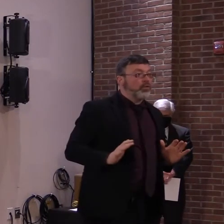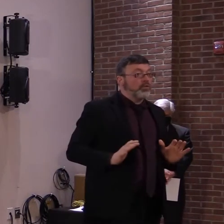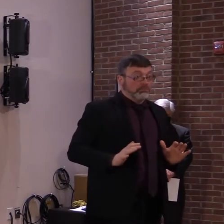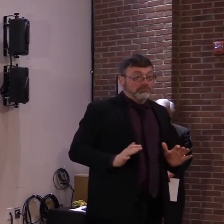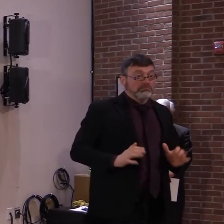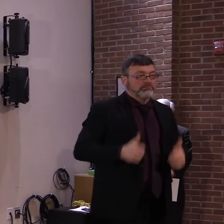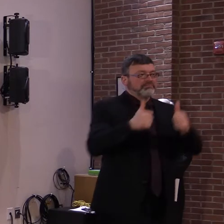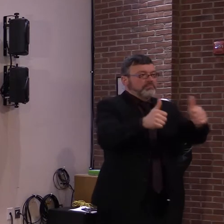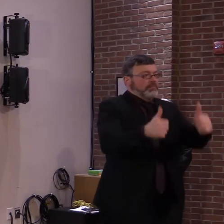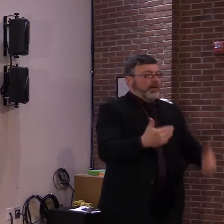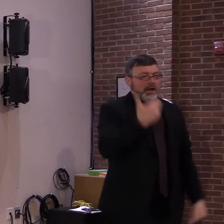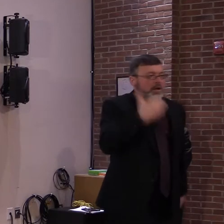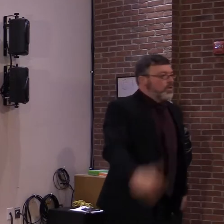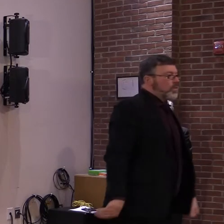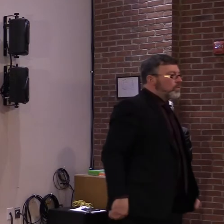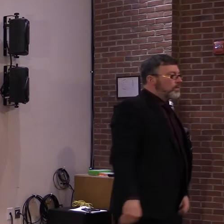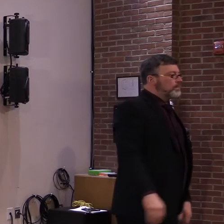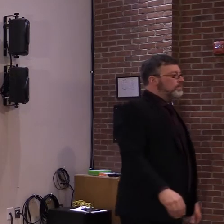Thank you very much.